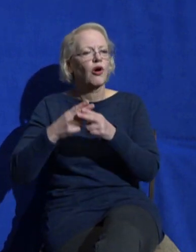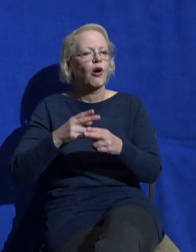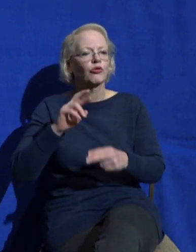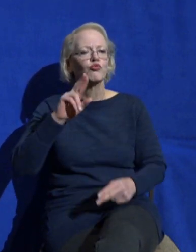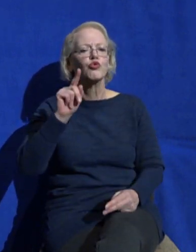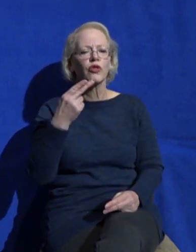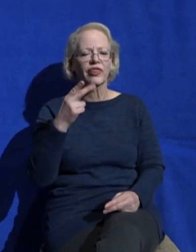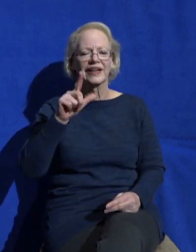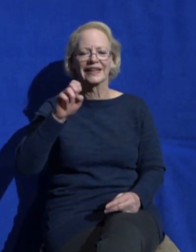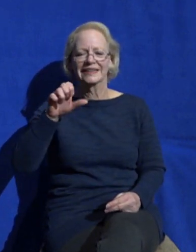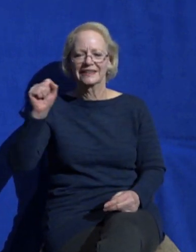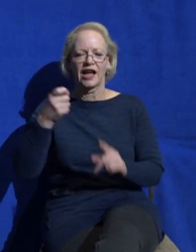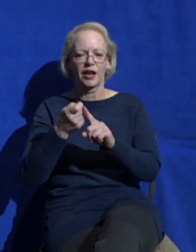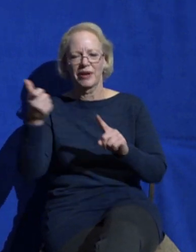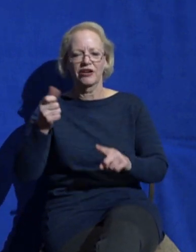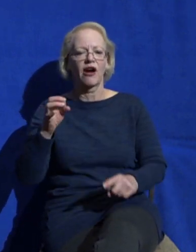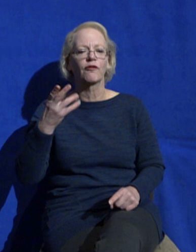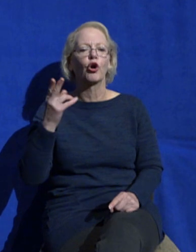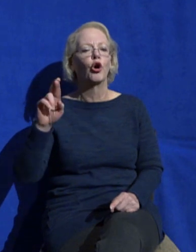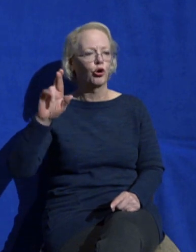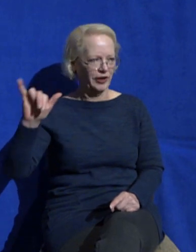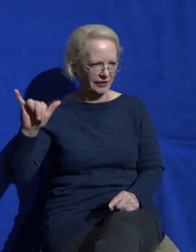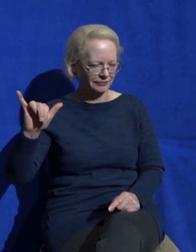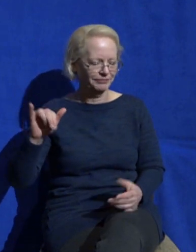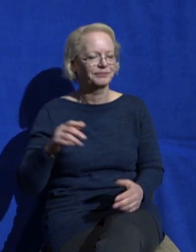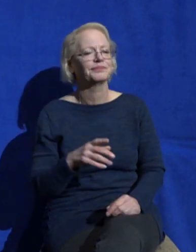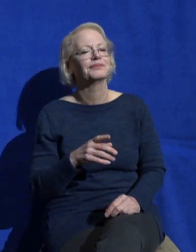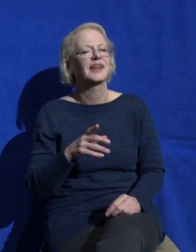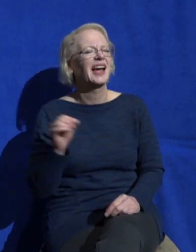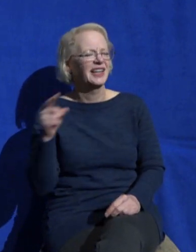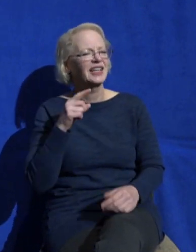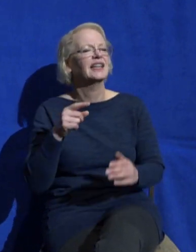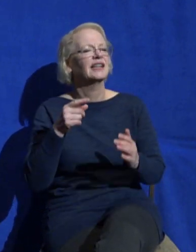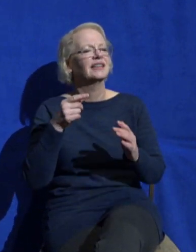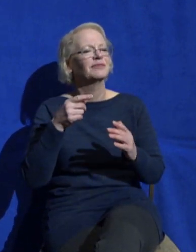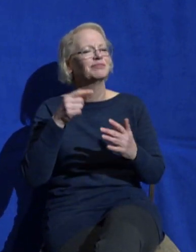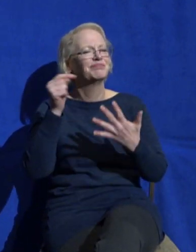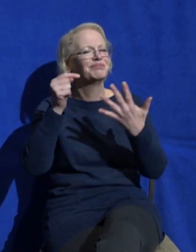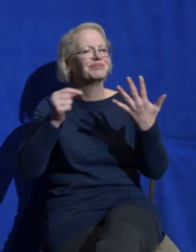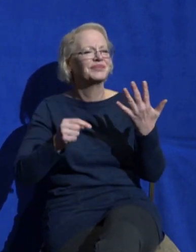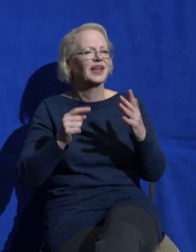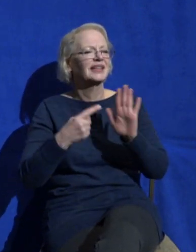Hurry. Listen to some of the symptoms that he talks about. Irritability.